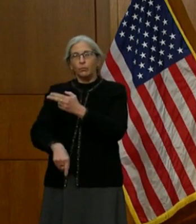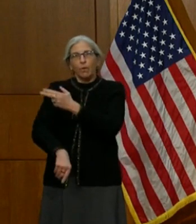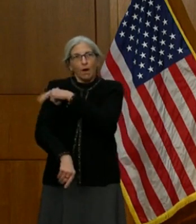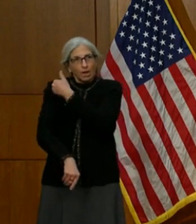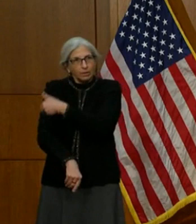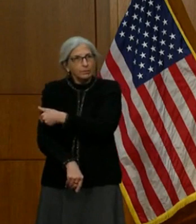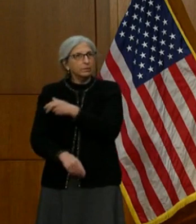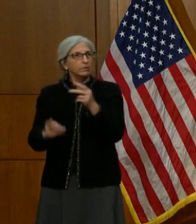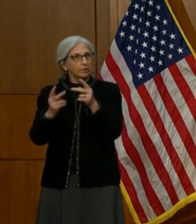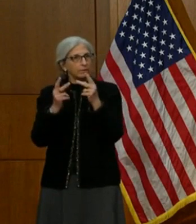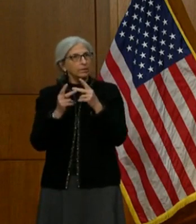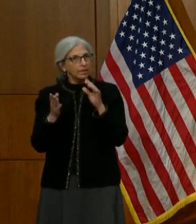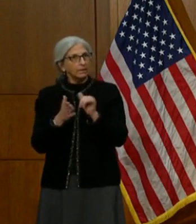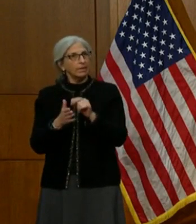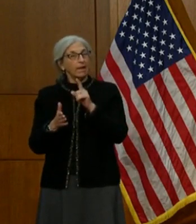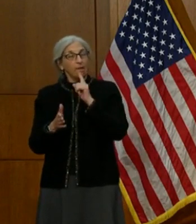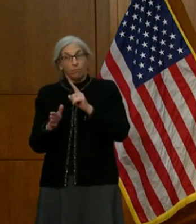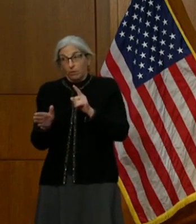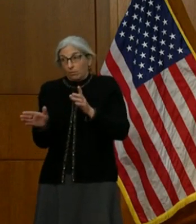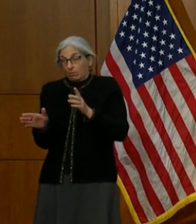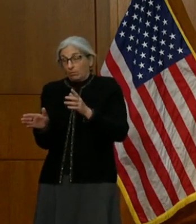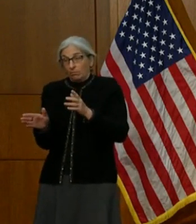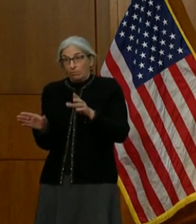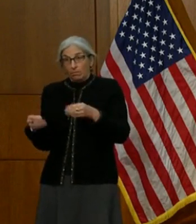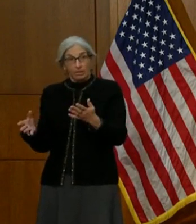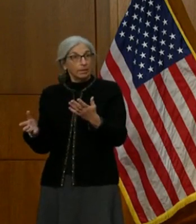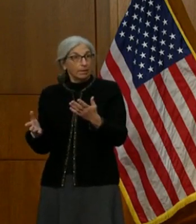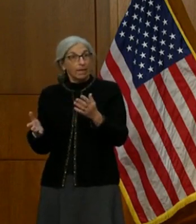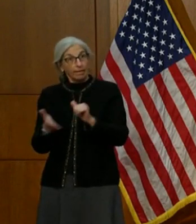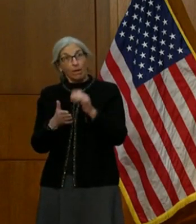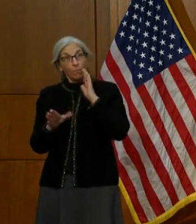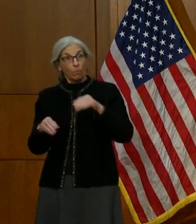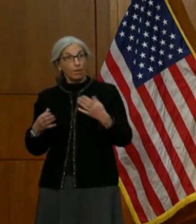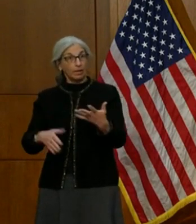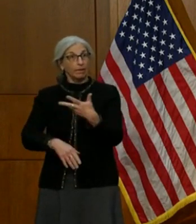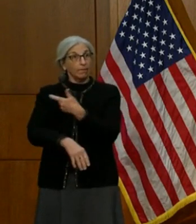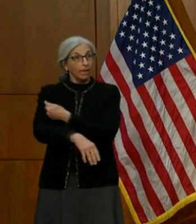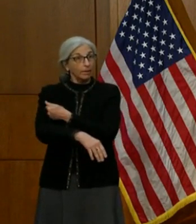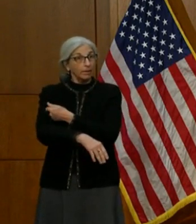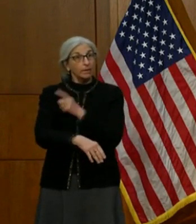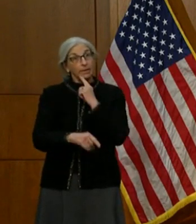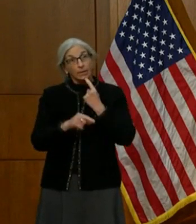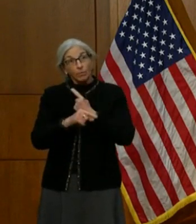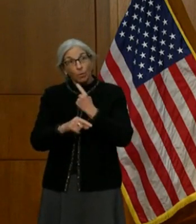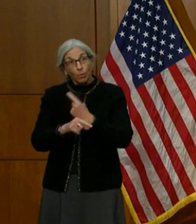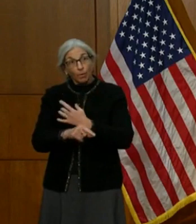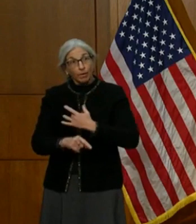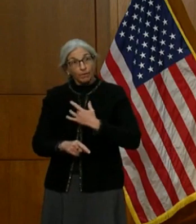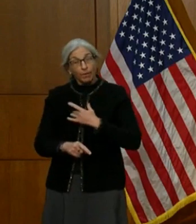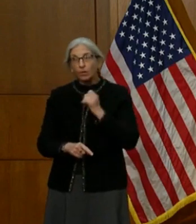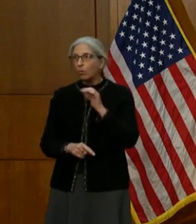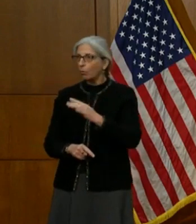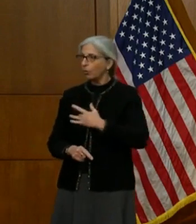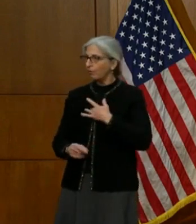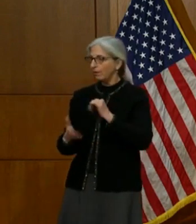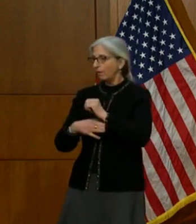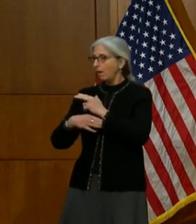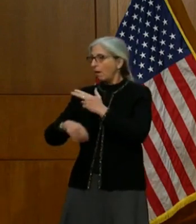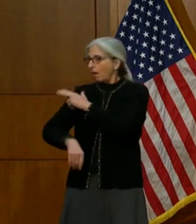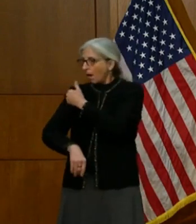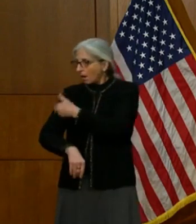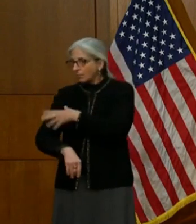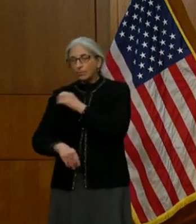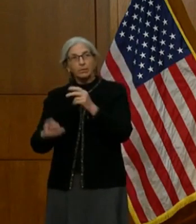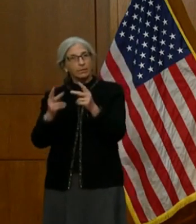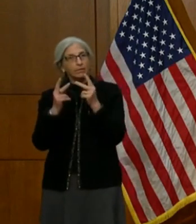vaccine and whether you feel that that was appropriate and maybe whether people see more guidance in the system for those facilities and